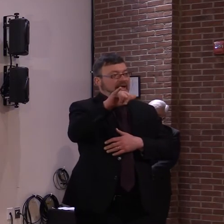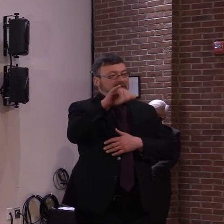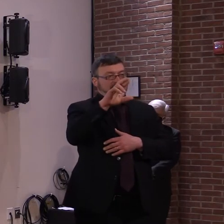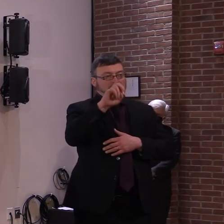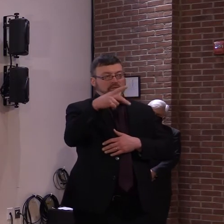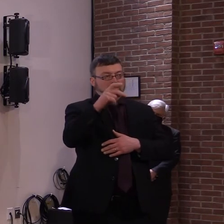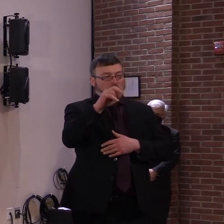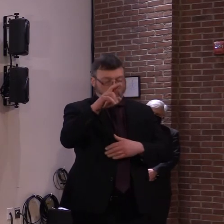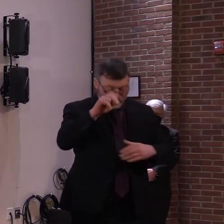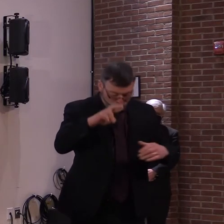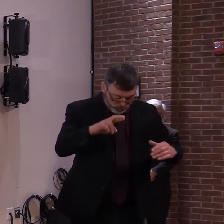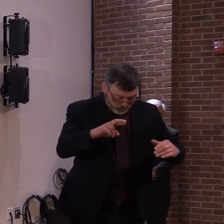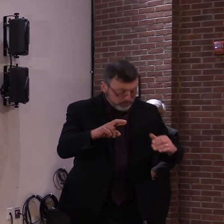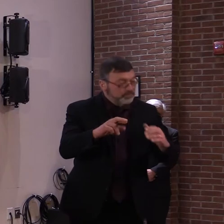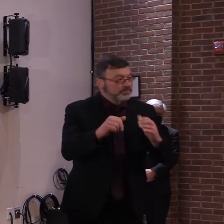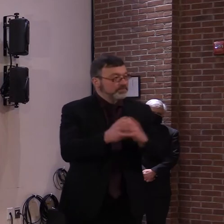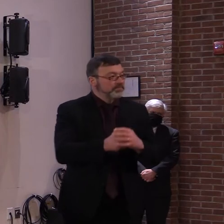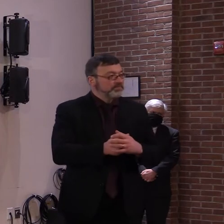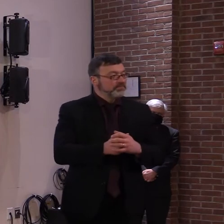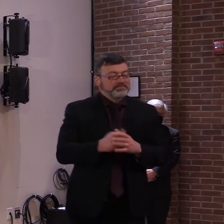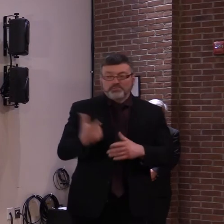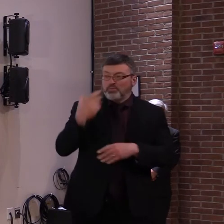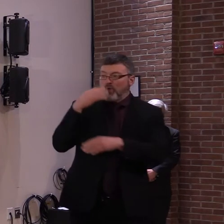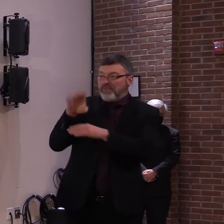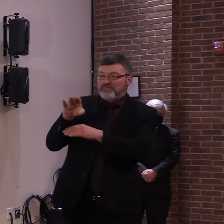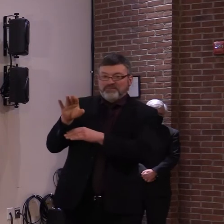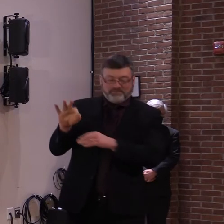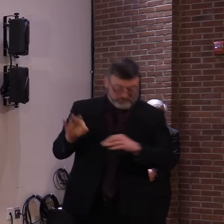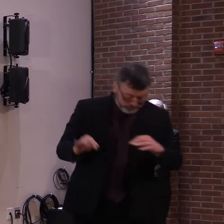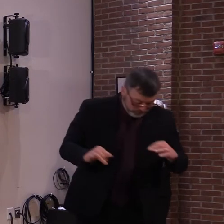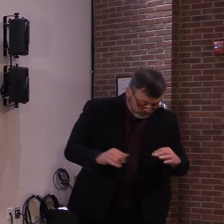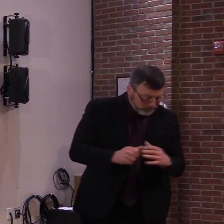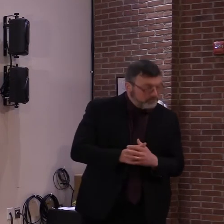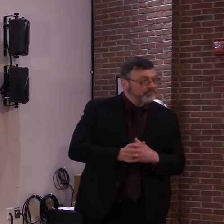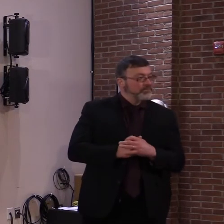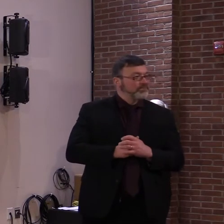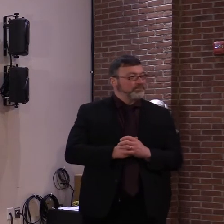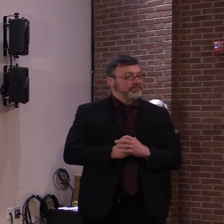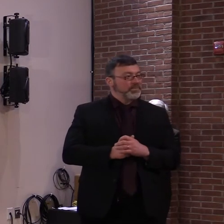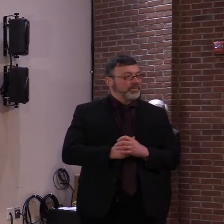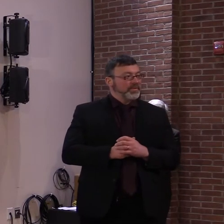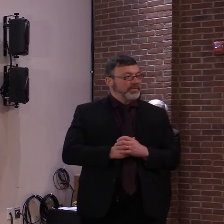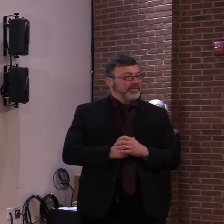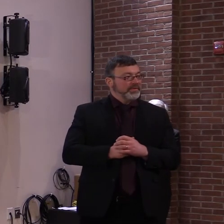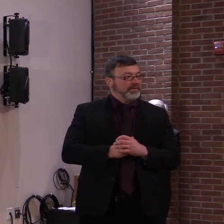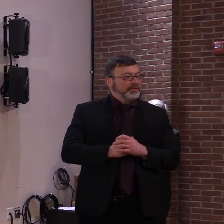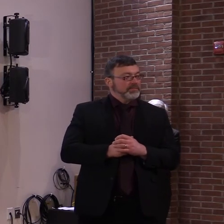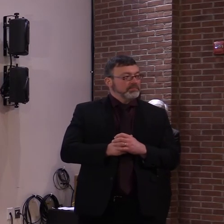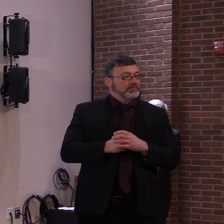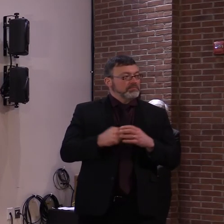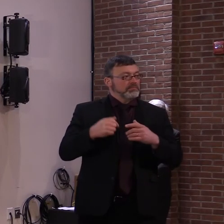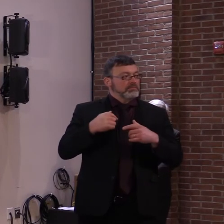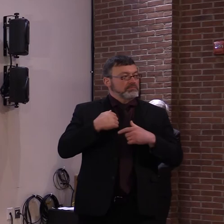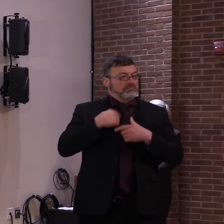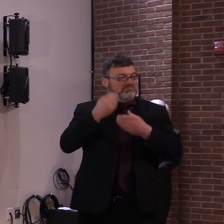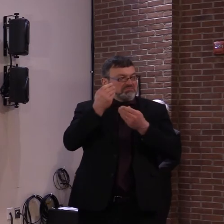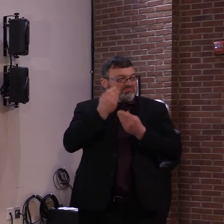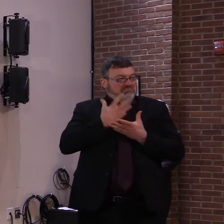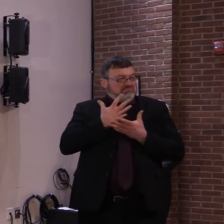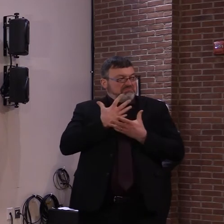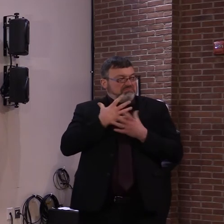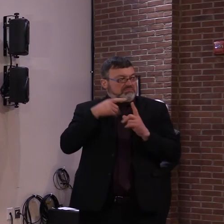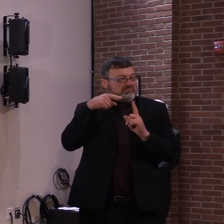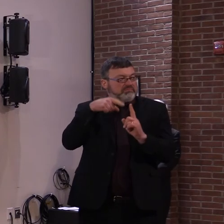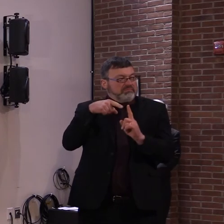Good afternoon. Um, I've received a report to the effect that teachers and staff, of Wyndham Southwest School District have already